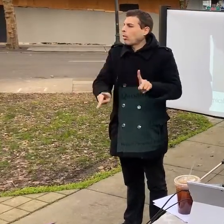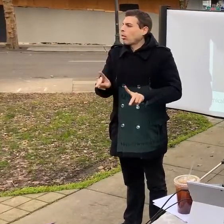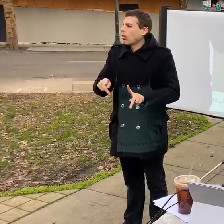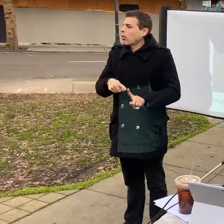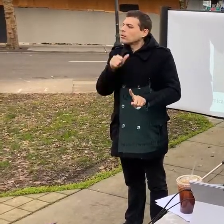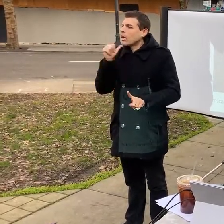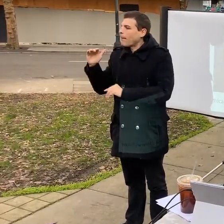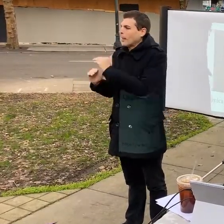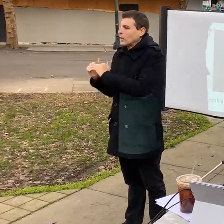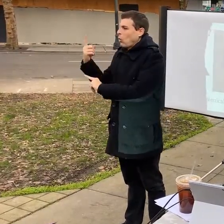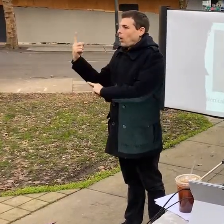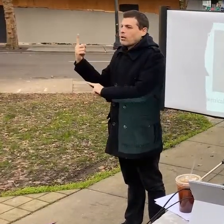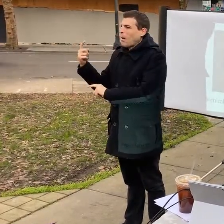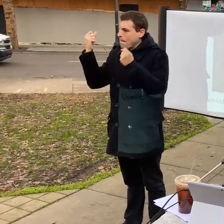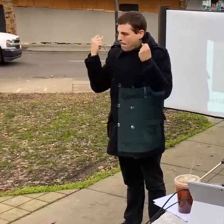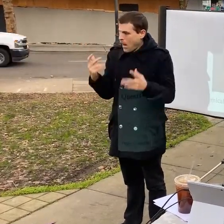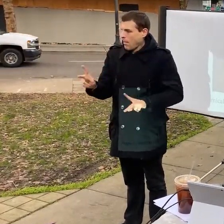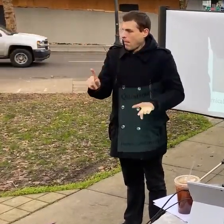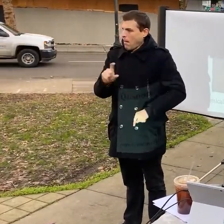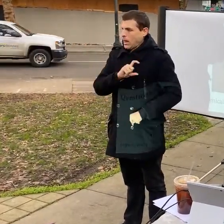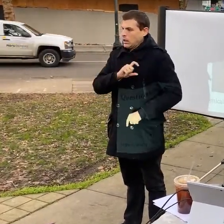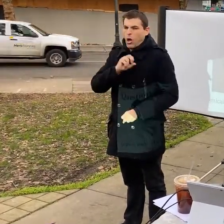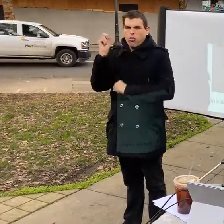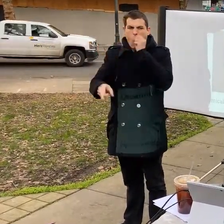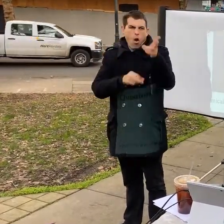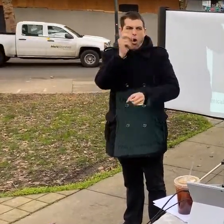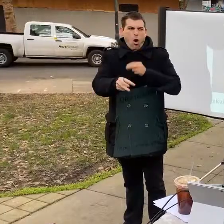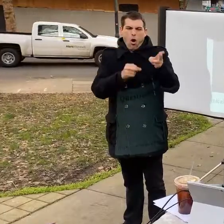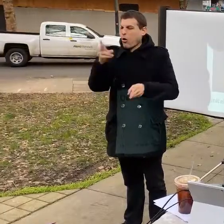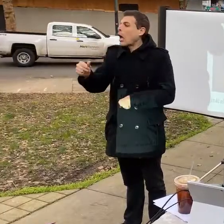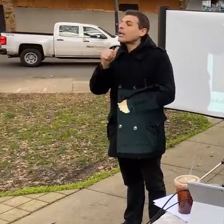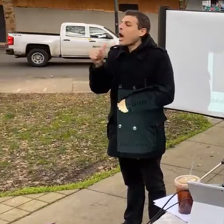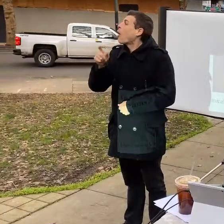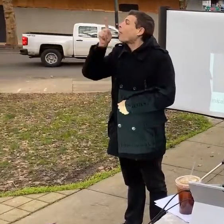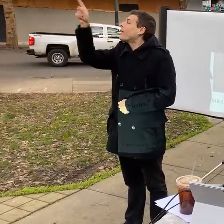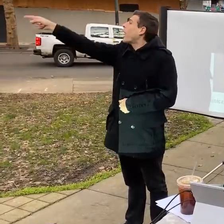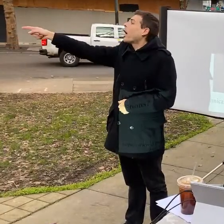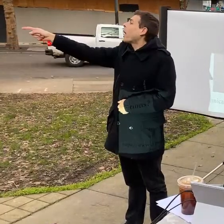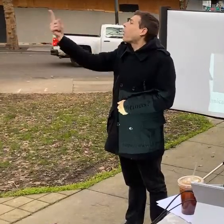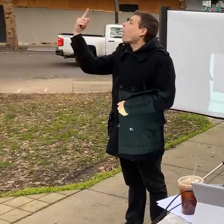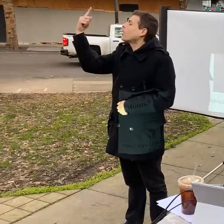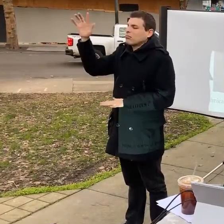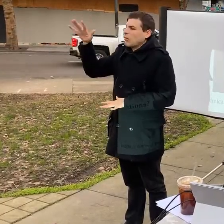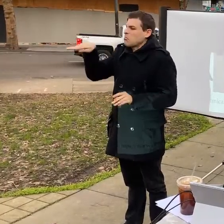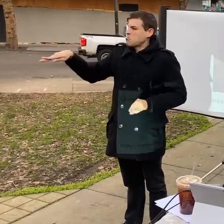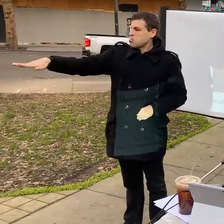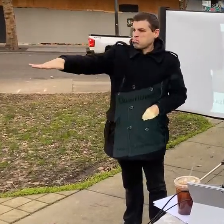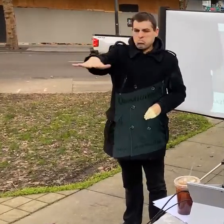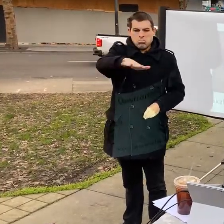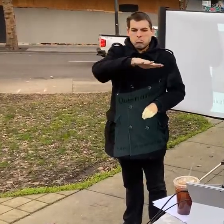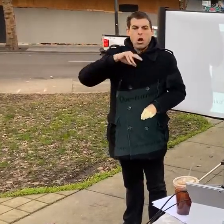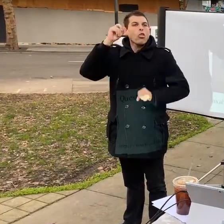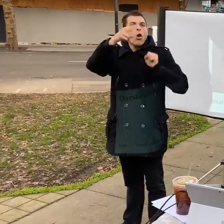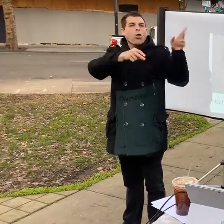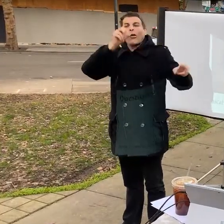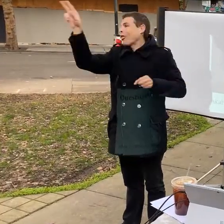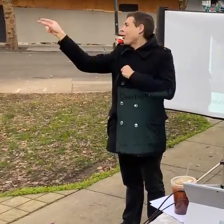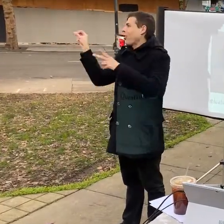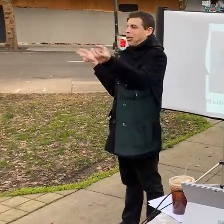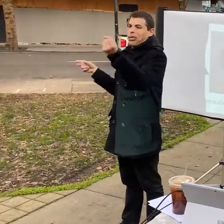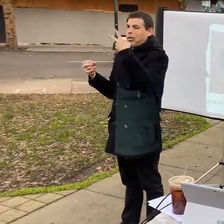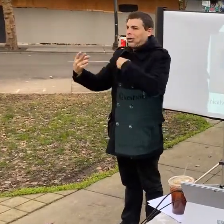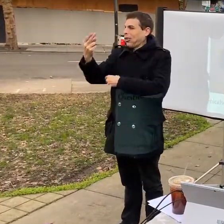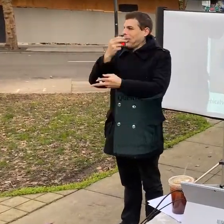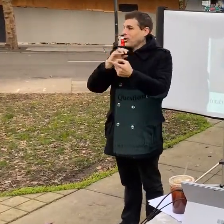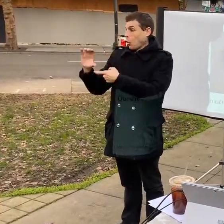um and they're bringing it to you it's not just in somebody else's backyard they're bringing it to everybody's backyard and so even when they throw